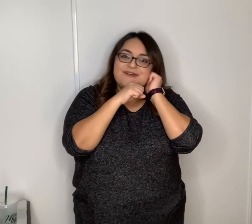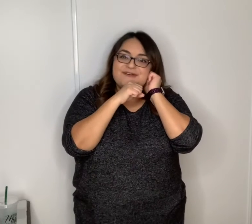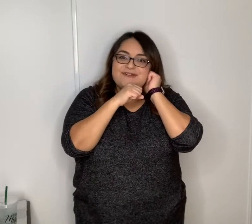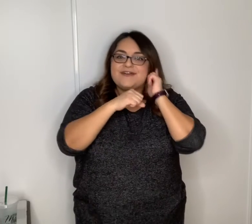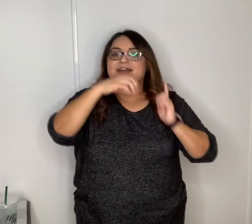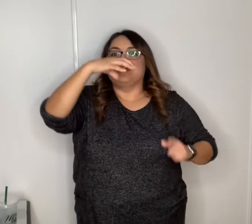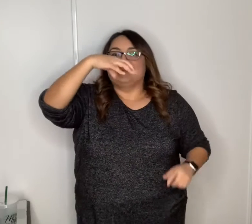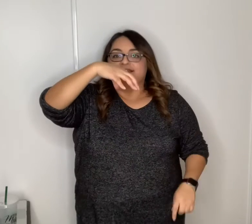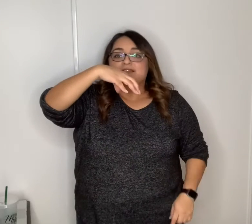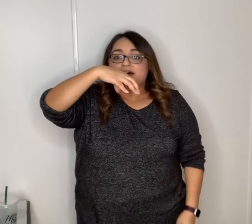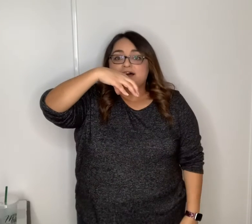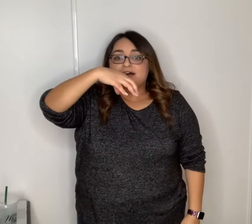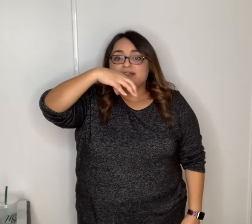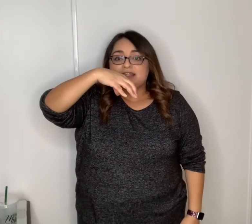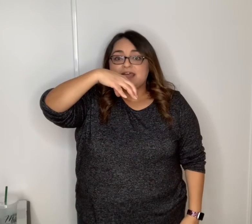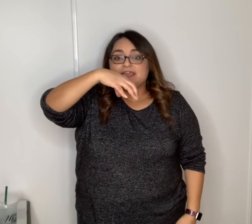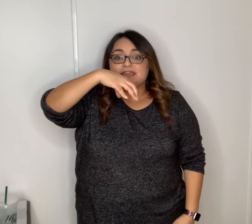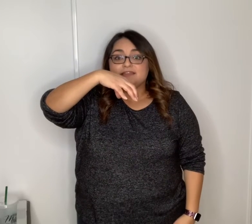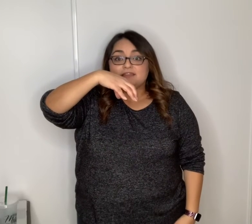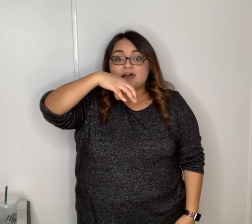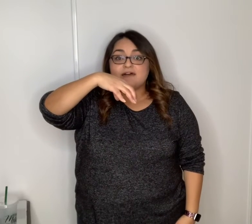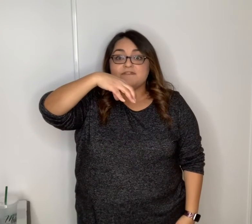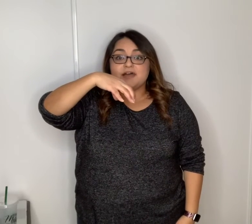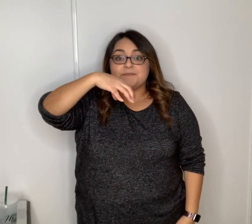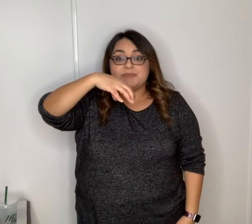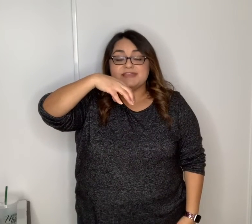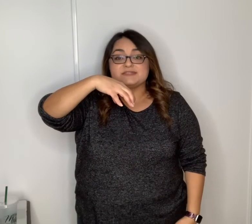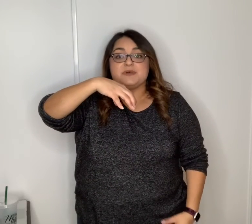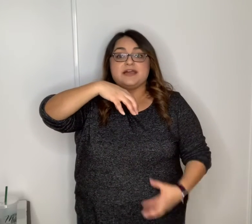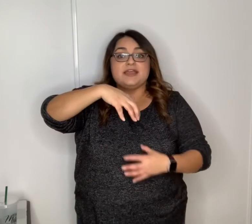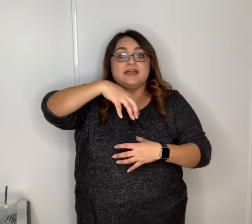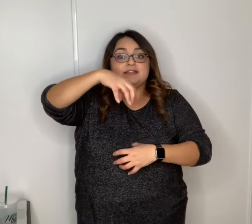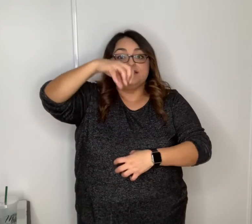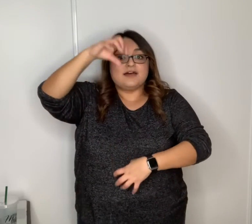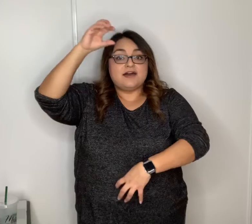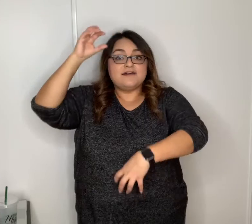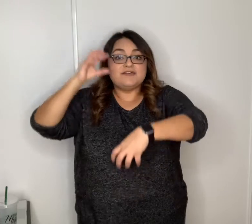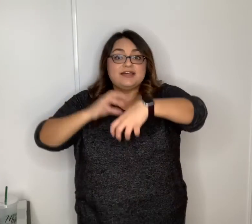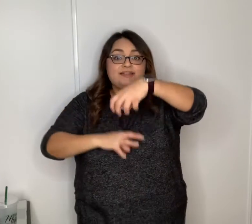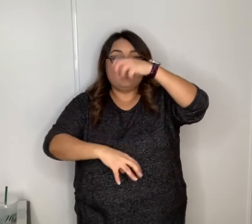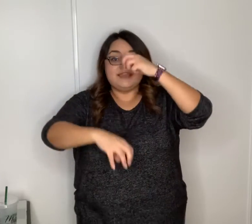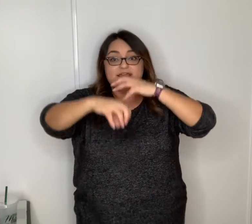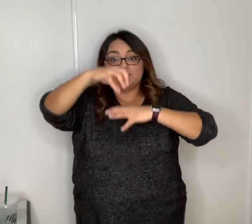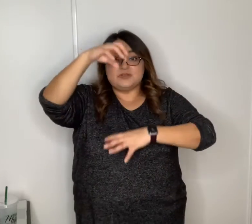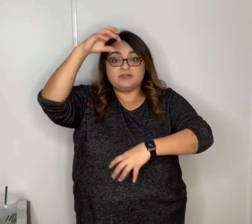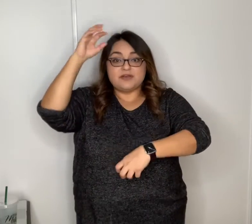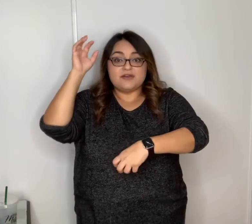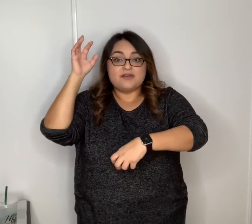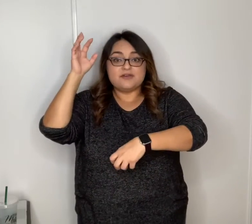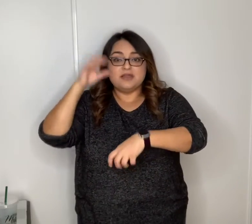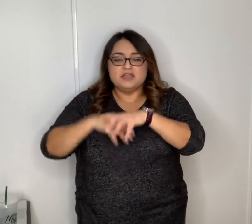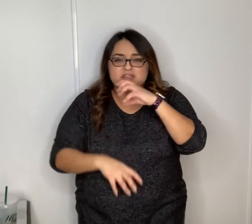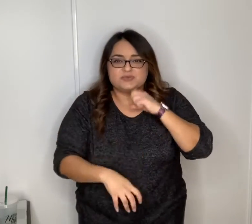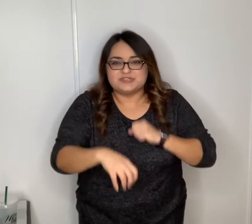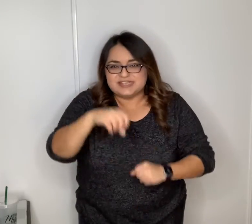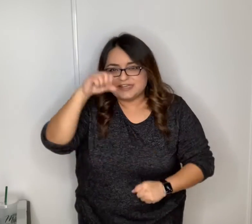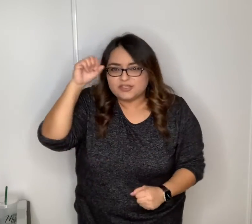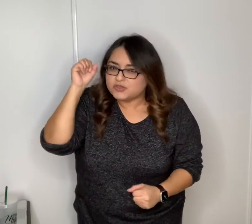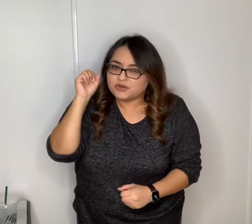la like in lava makes my lava lamp glow so pretending your